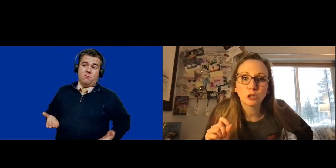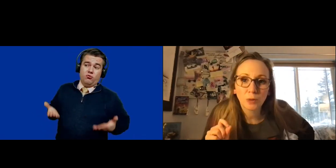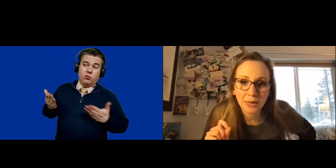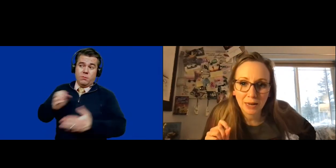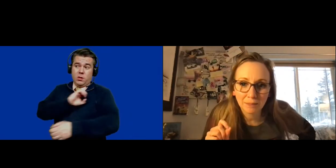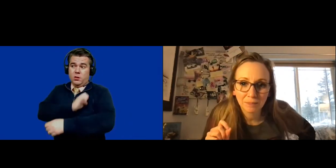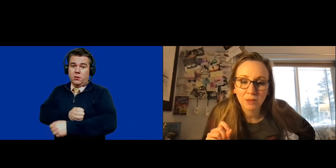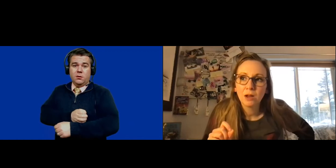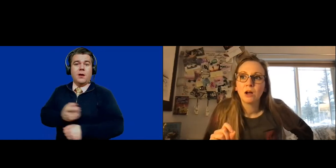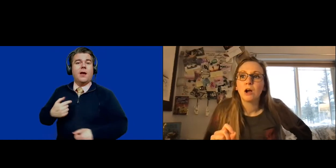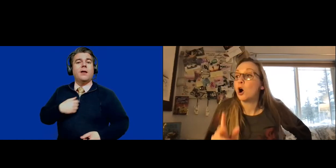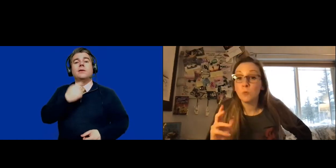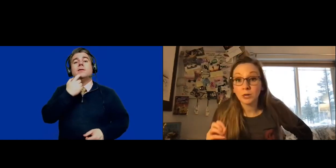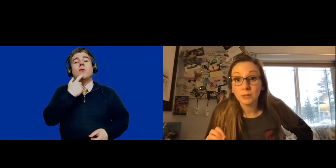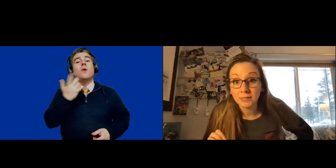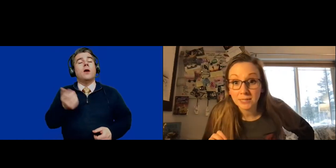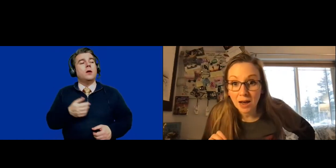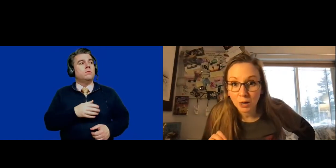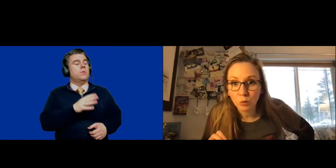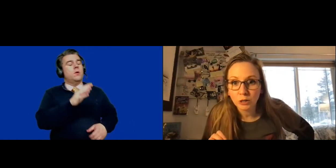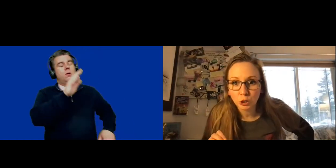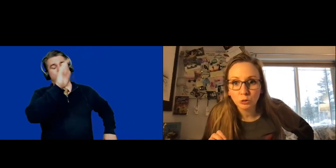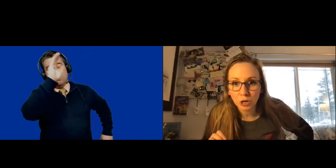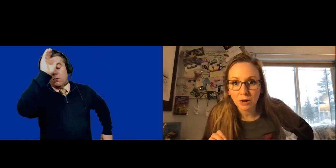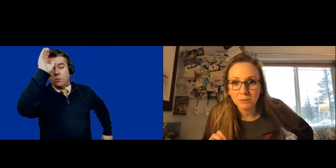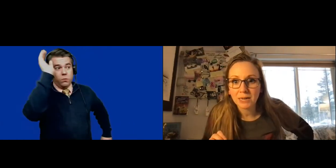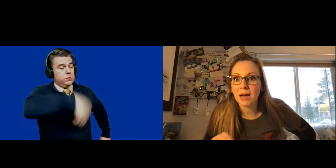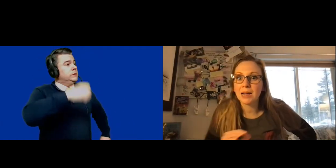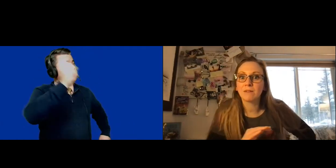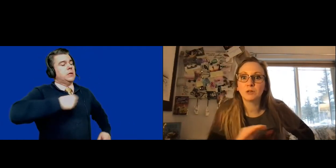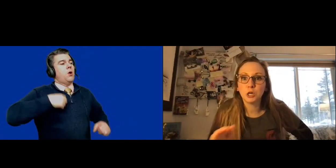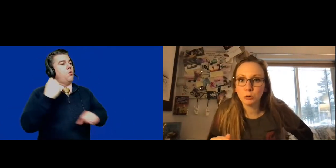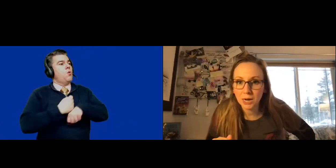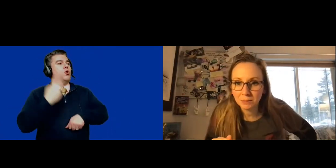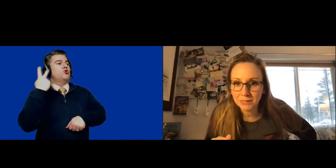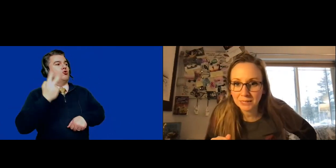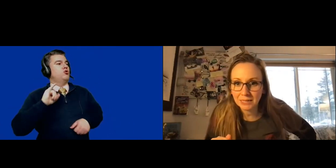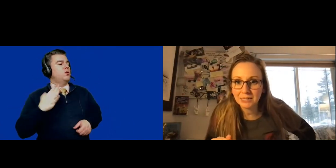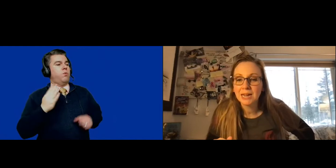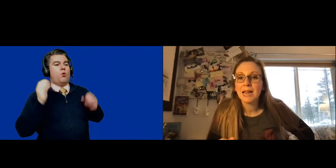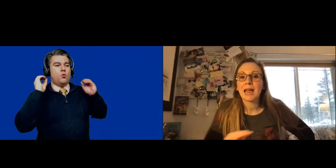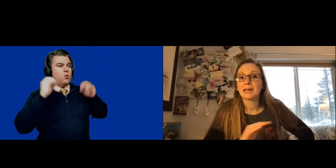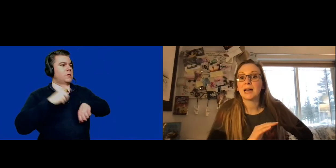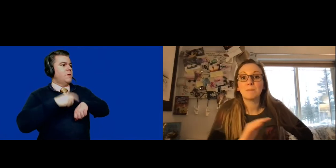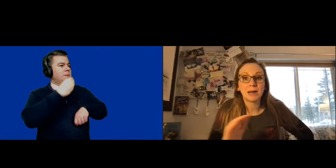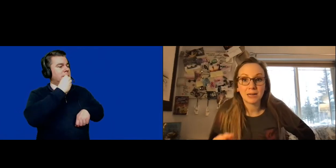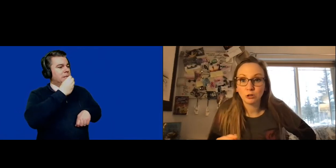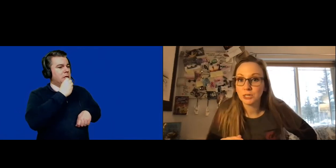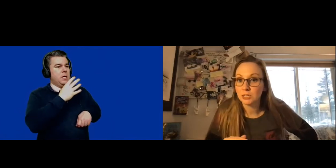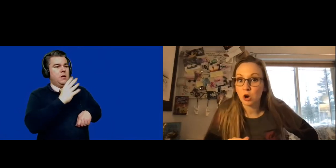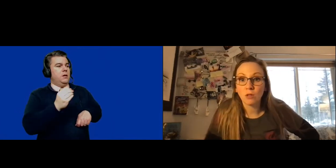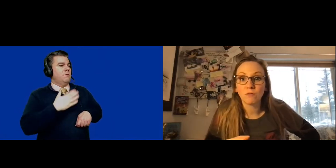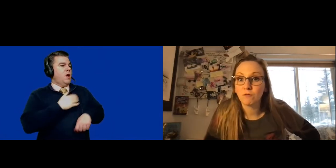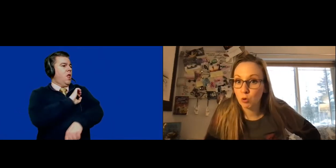here's what I get. Oh my goodness. Yeah. I work two jobs and I have no time to eat and my